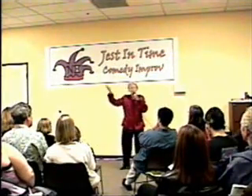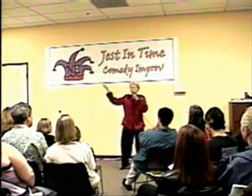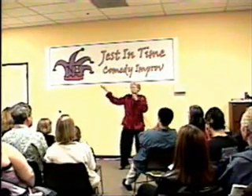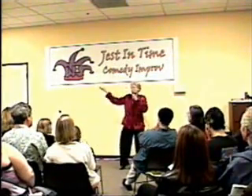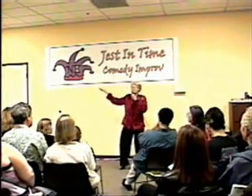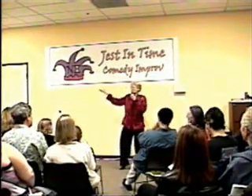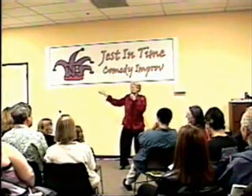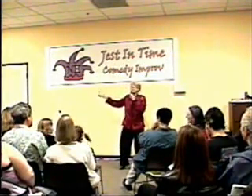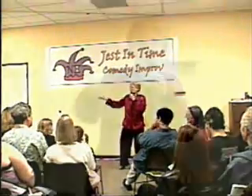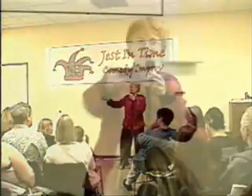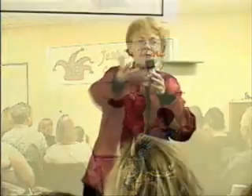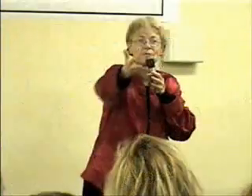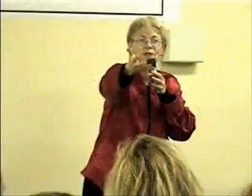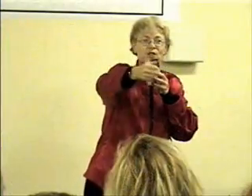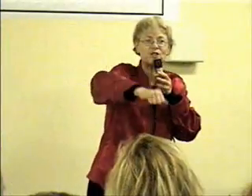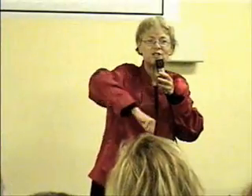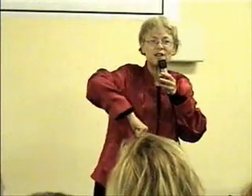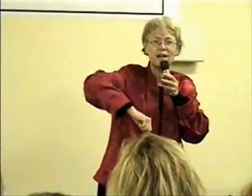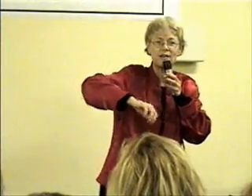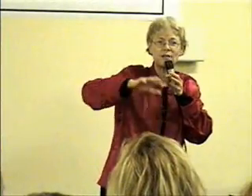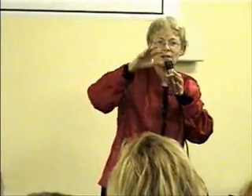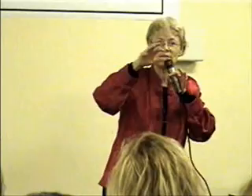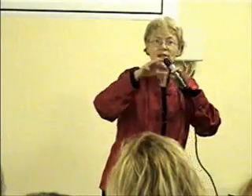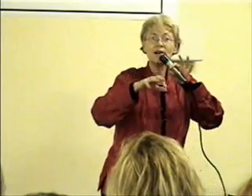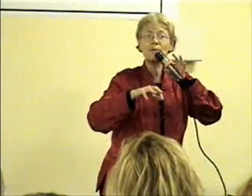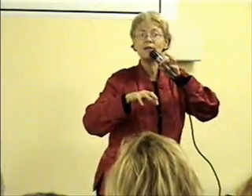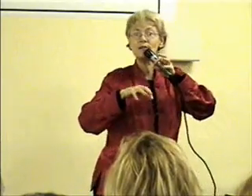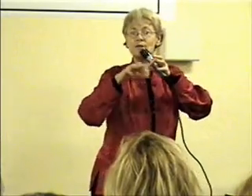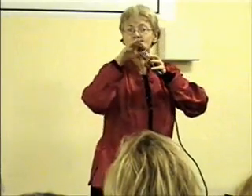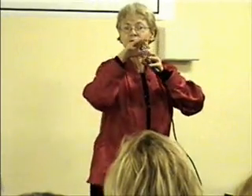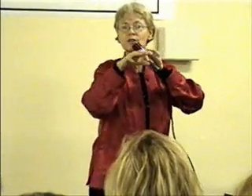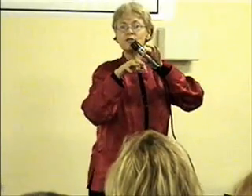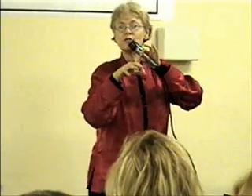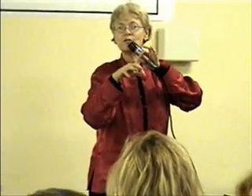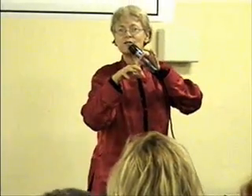or... Fish scaling. Fish scaling? Is that climbing large fish?